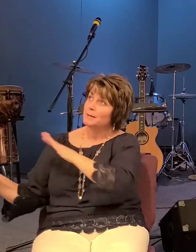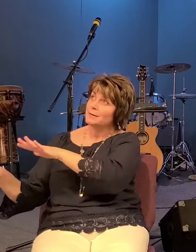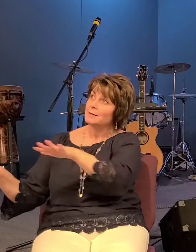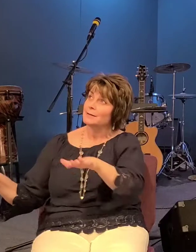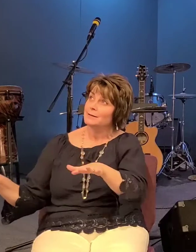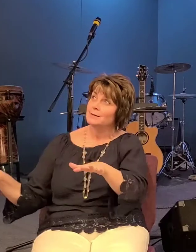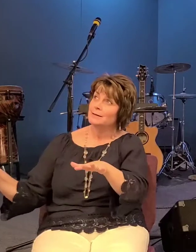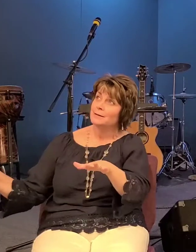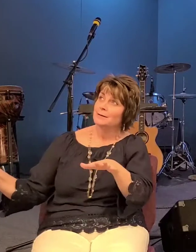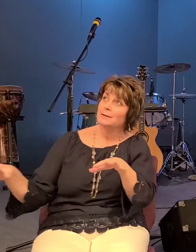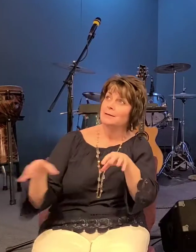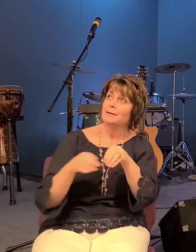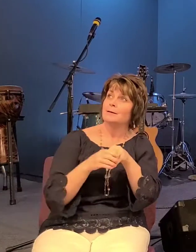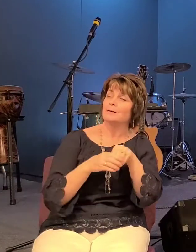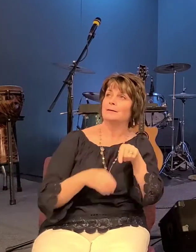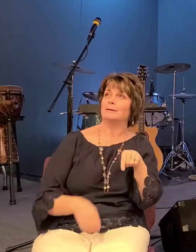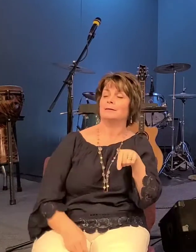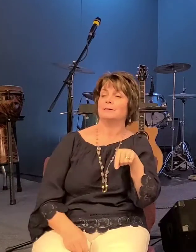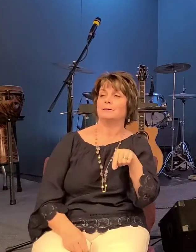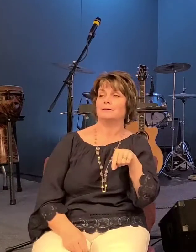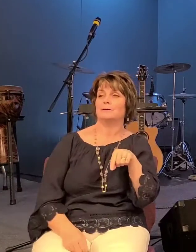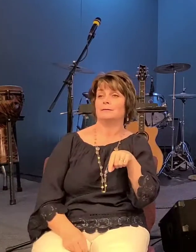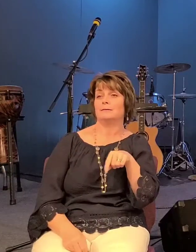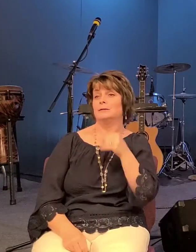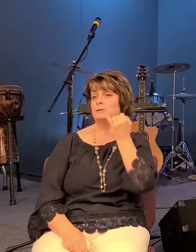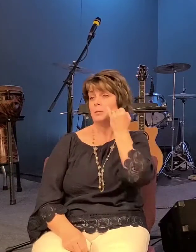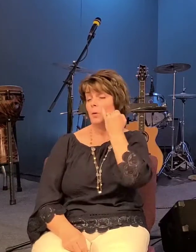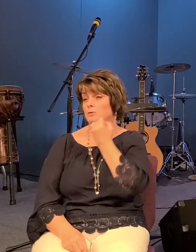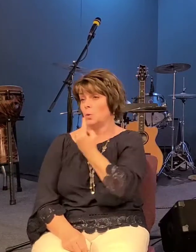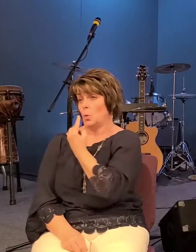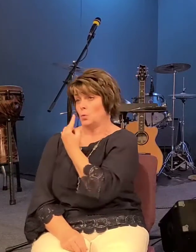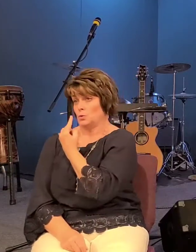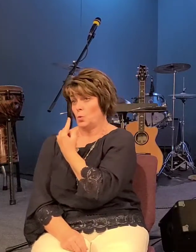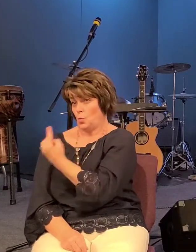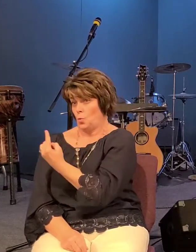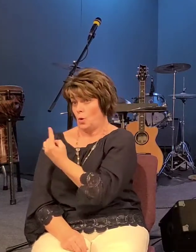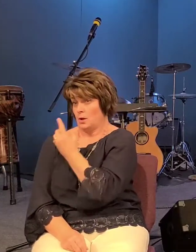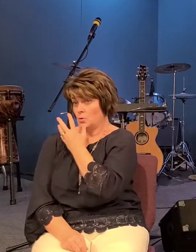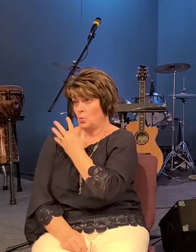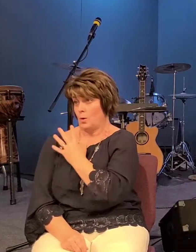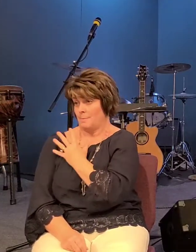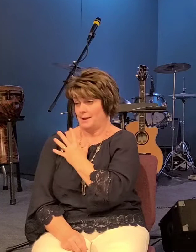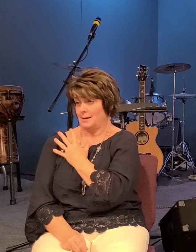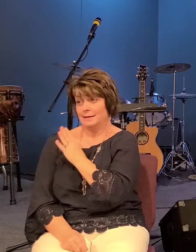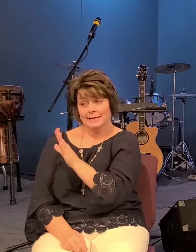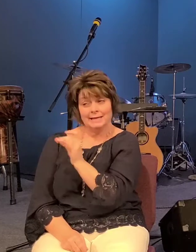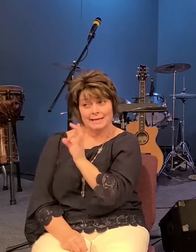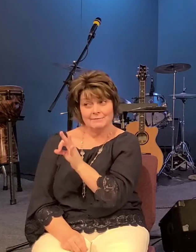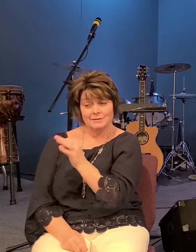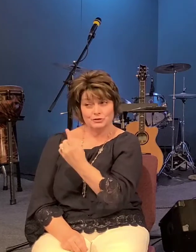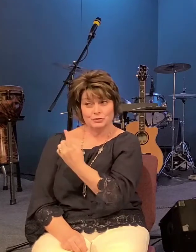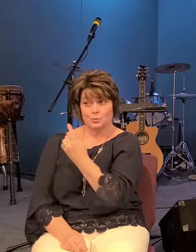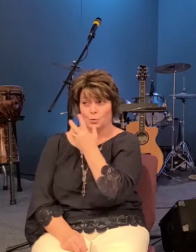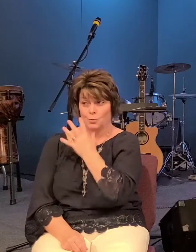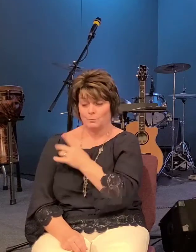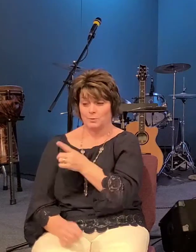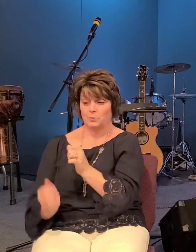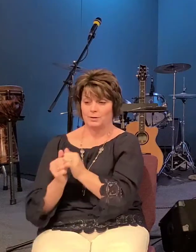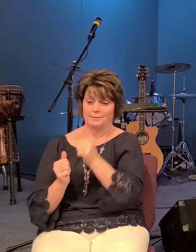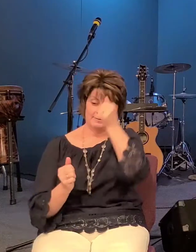with an estimate of one woman per man just one woman per man